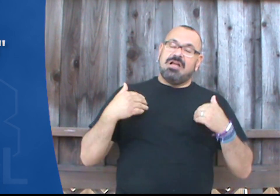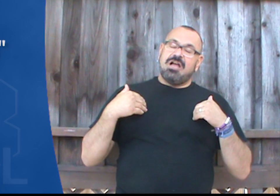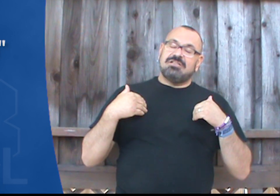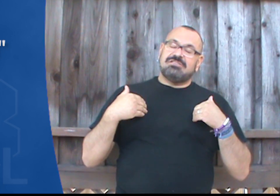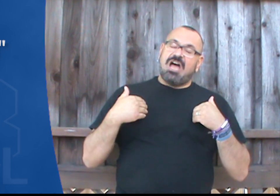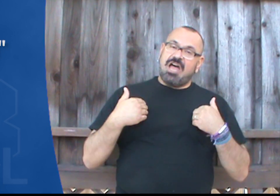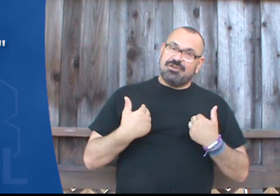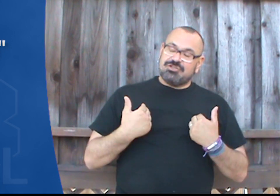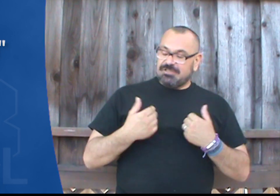Tired.